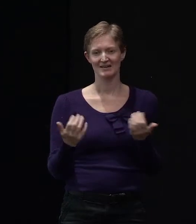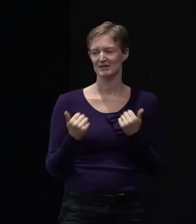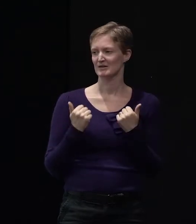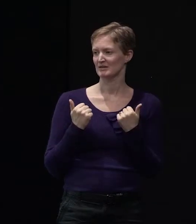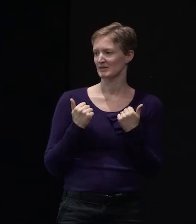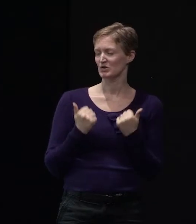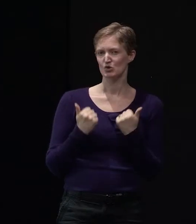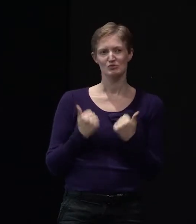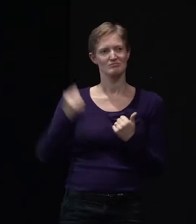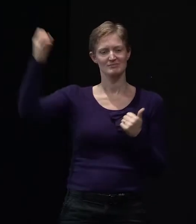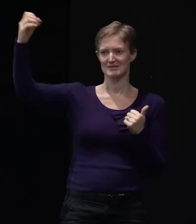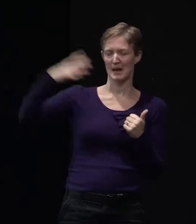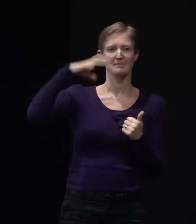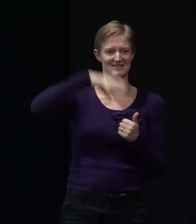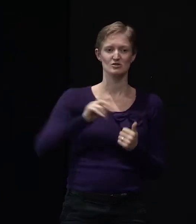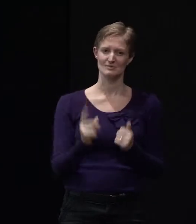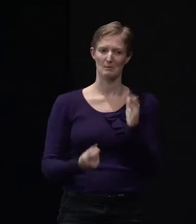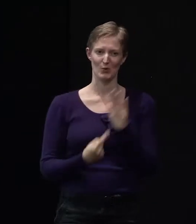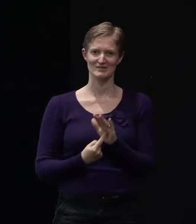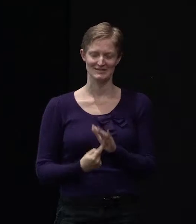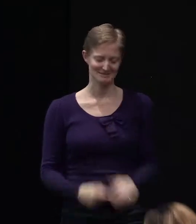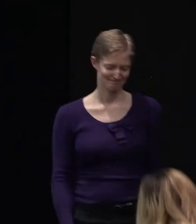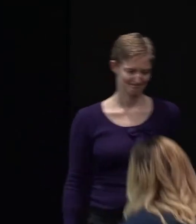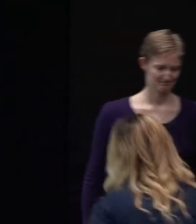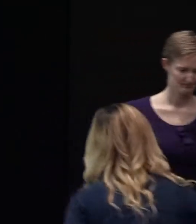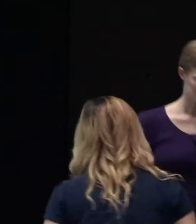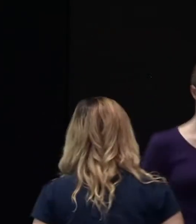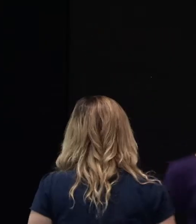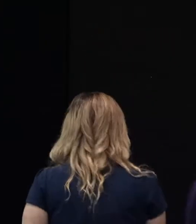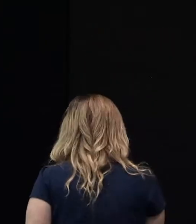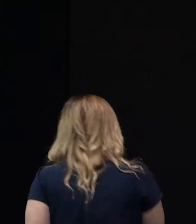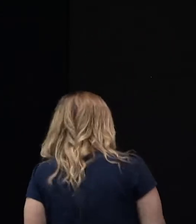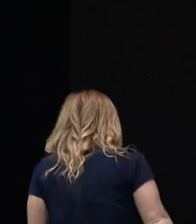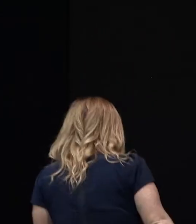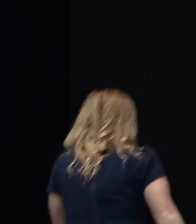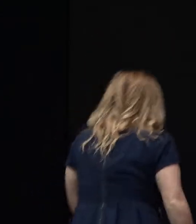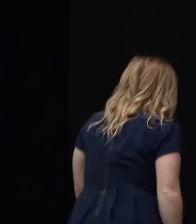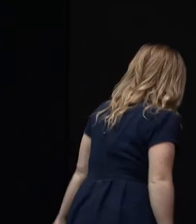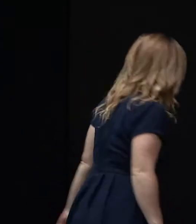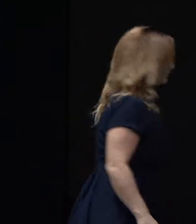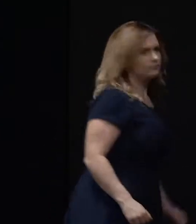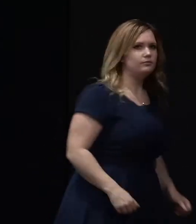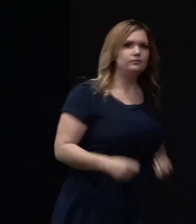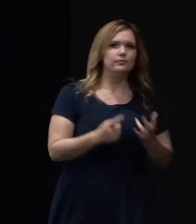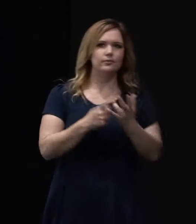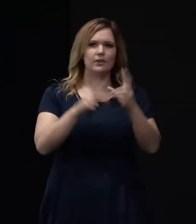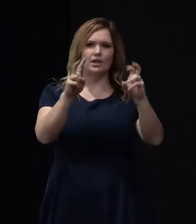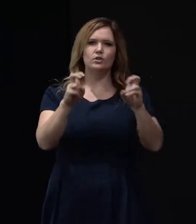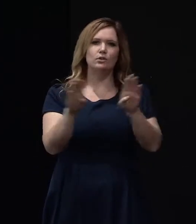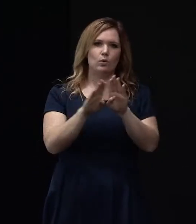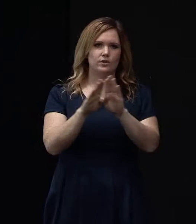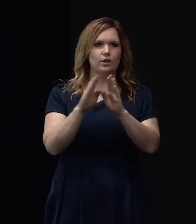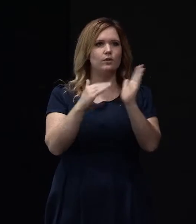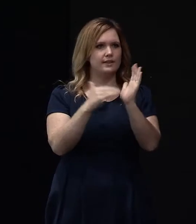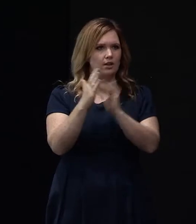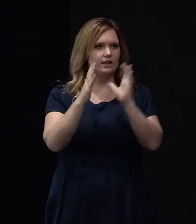solar orientation is important. And size is another issue too, because you don't